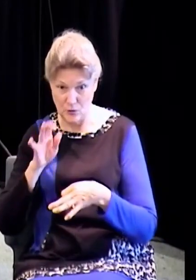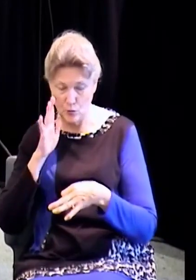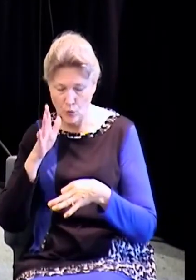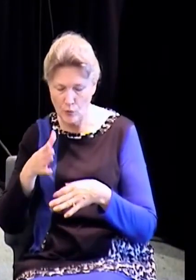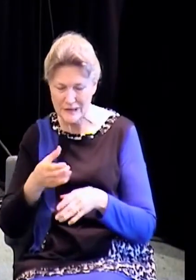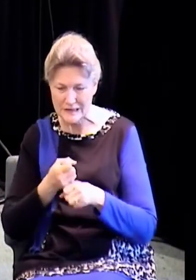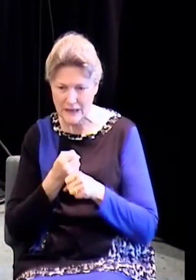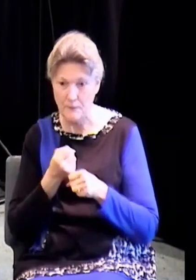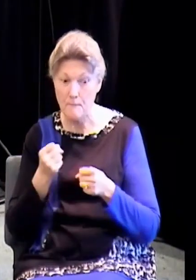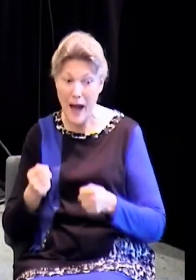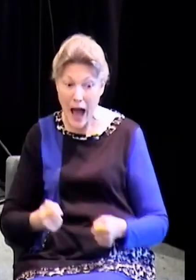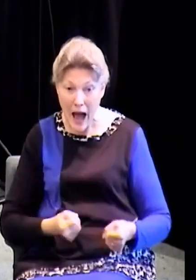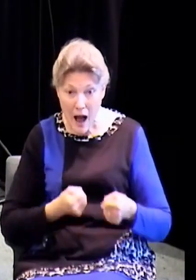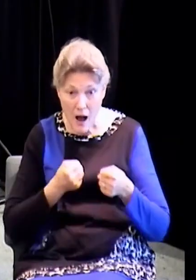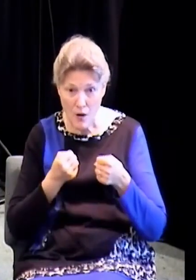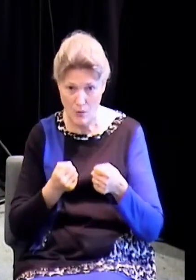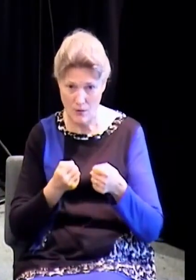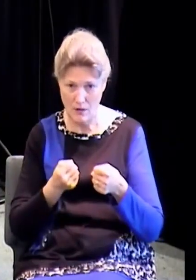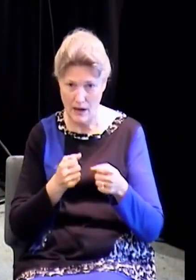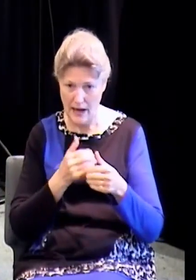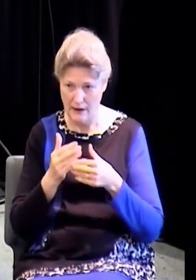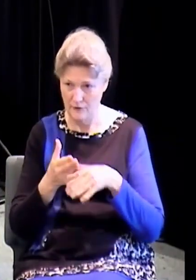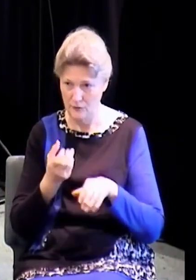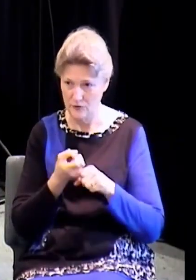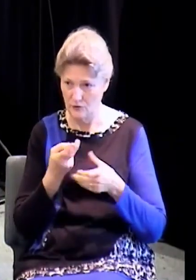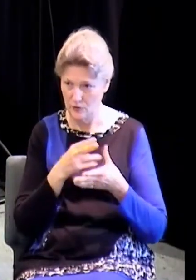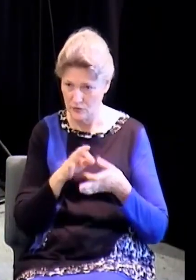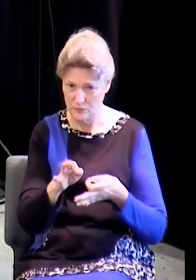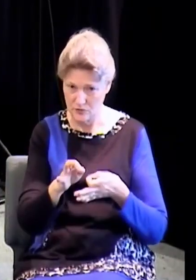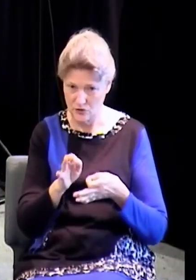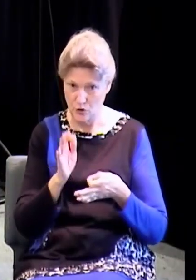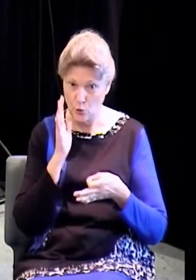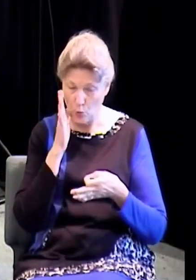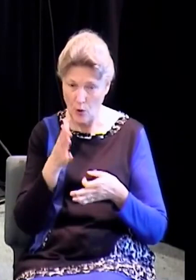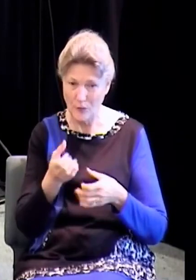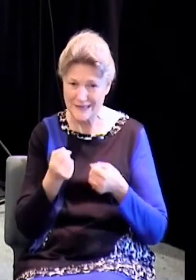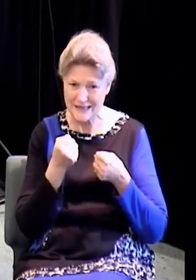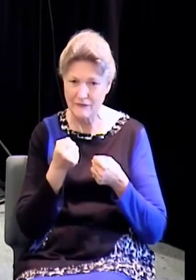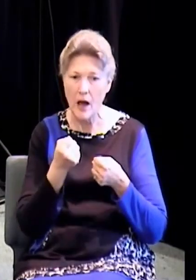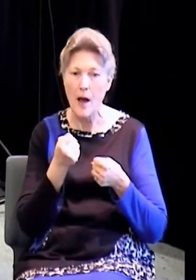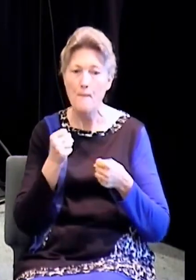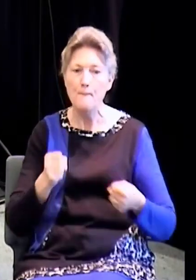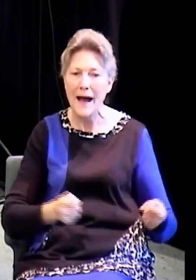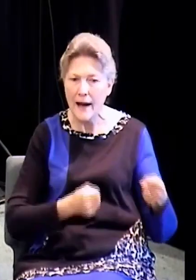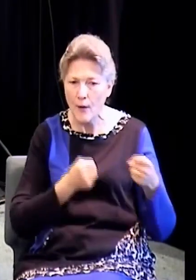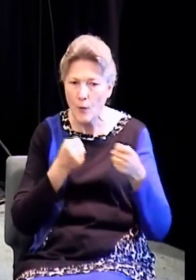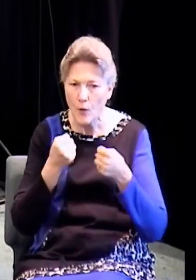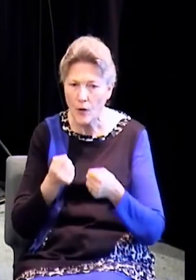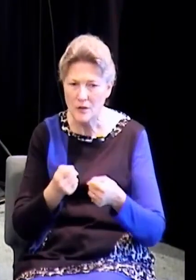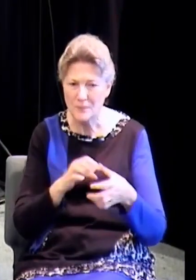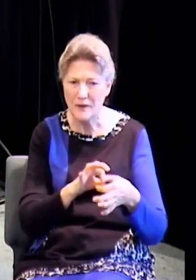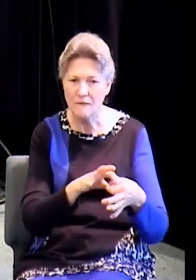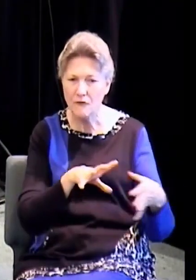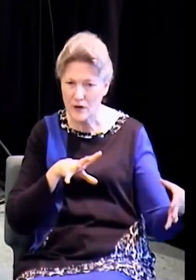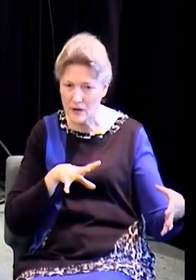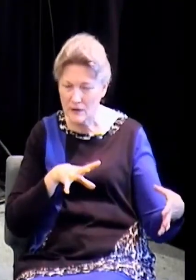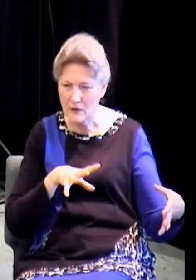power after that the Holy Ghost has come upon you. You receive the Holy Ghost, now you have power. Baptism doesn't give you power.